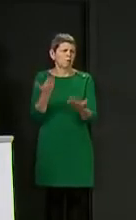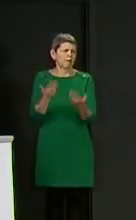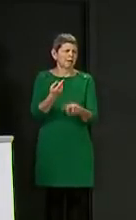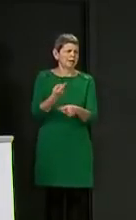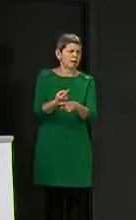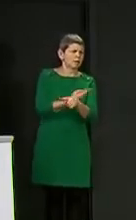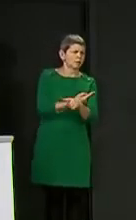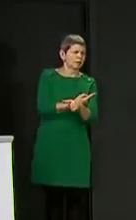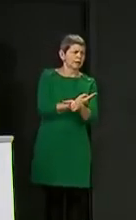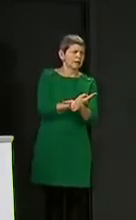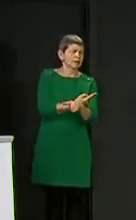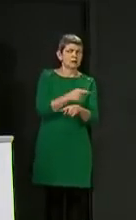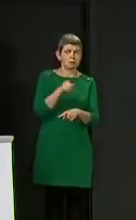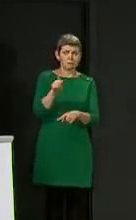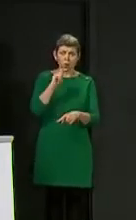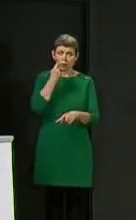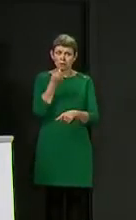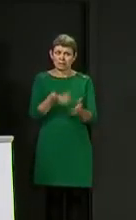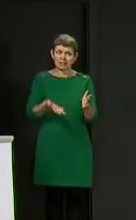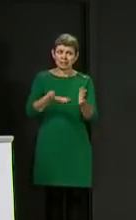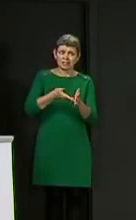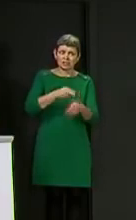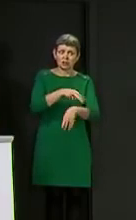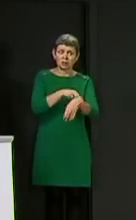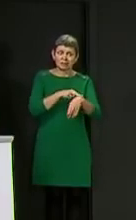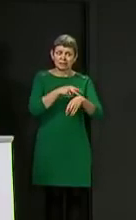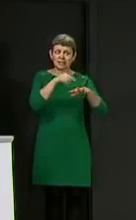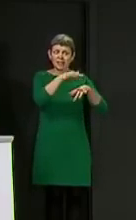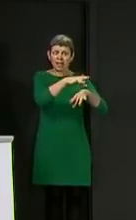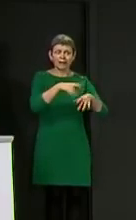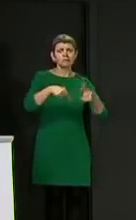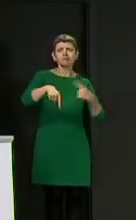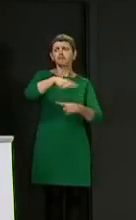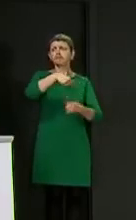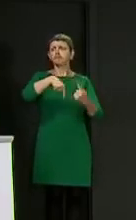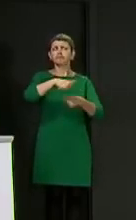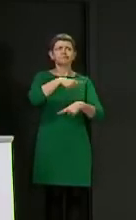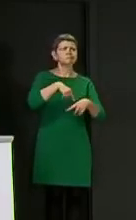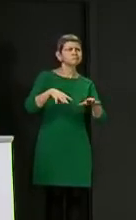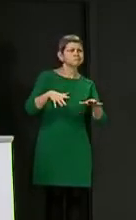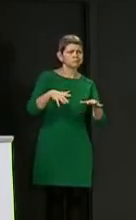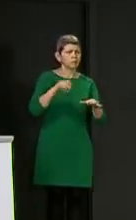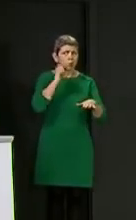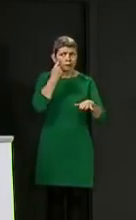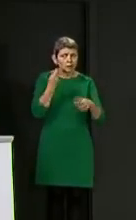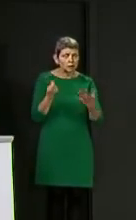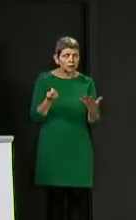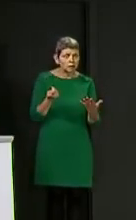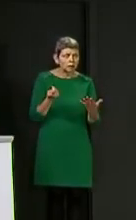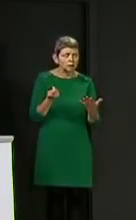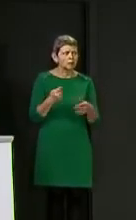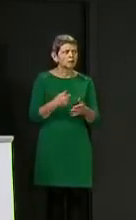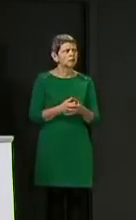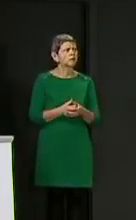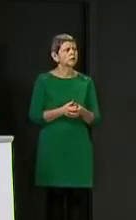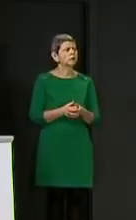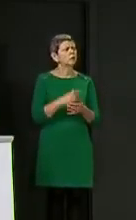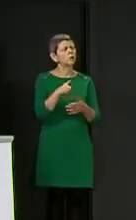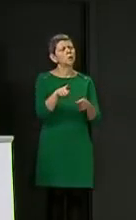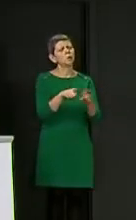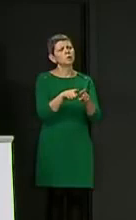police presence in these areas and parks and beauty spots? And could I also ask, I know you said that you're in touch